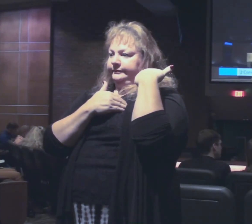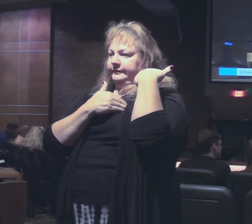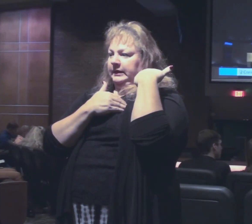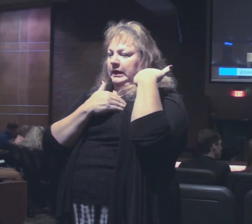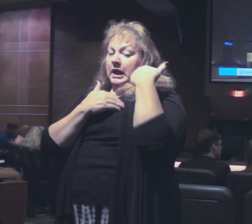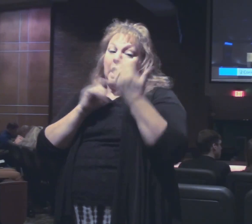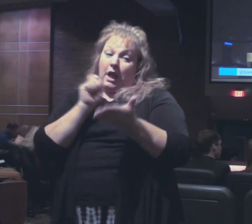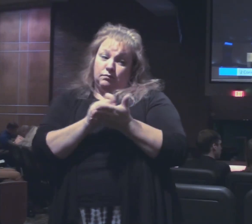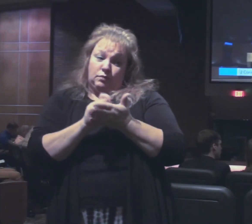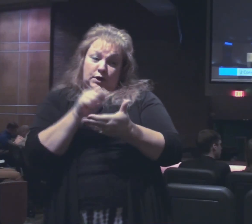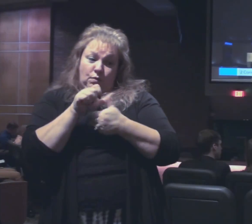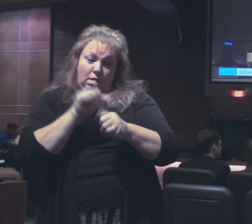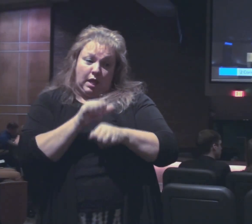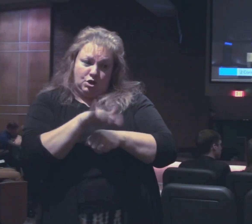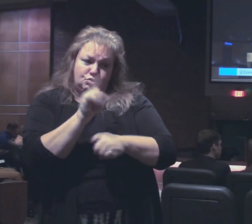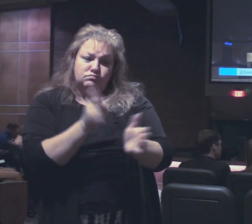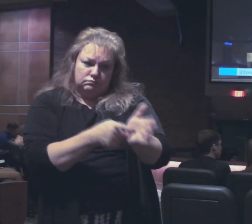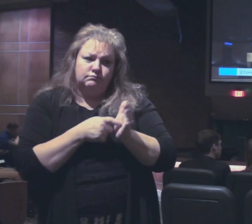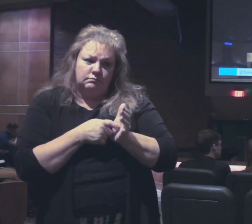I'm writing you this letter.